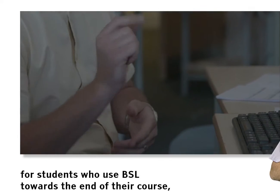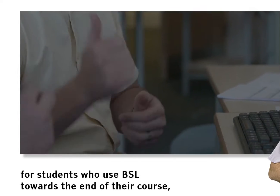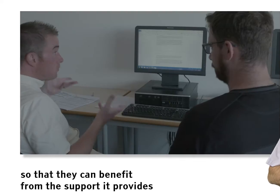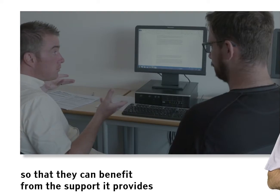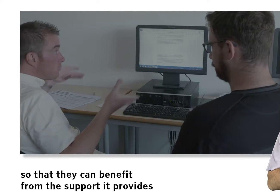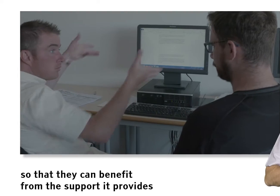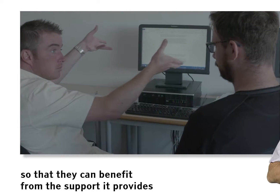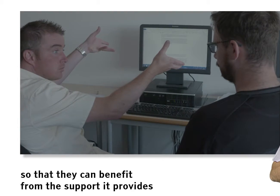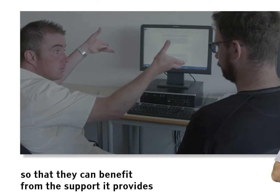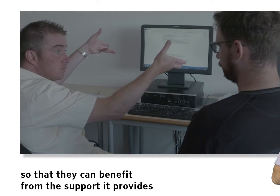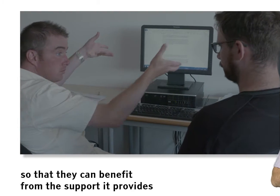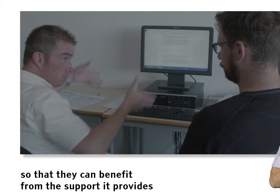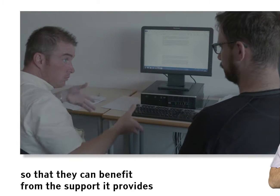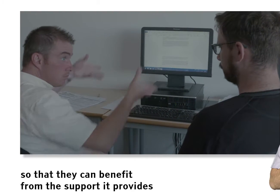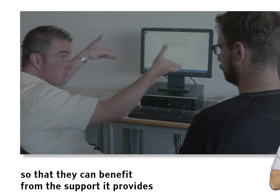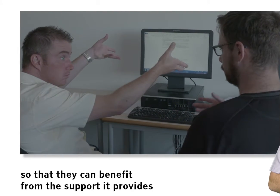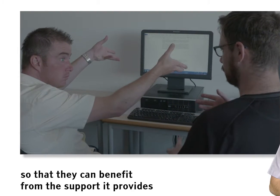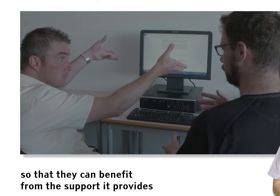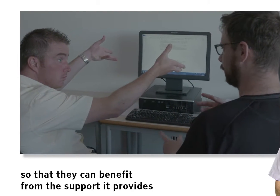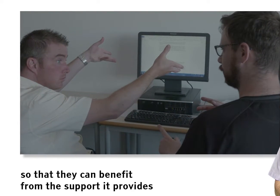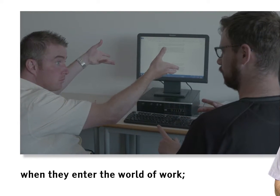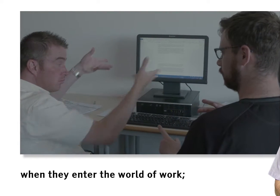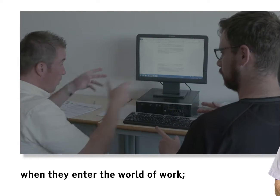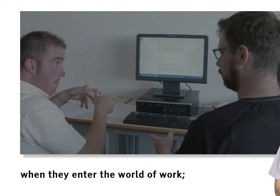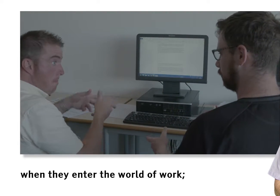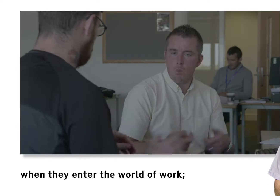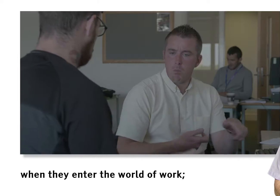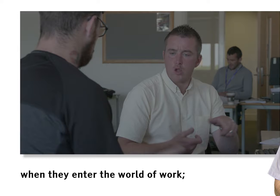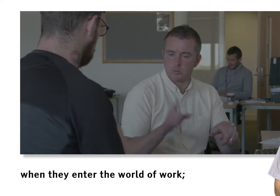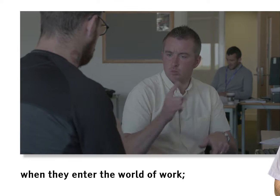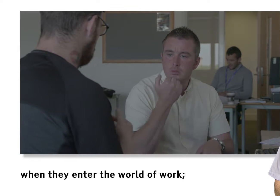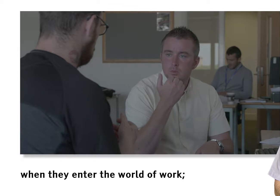So that they can benefit from the support it provides when they enter the world of work